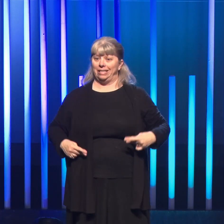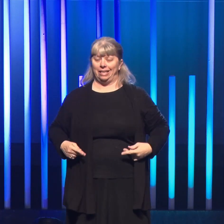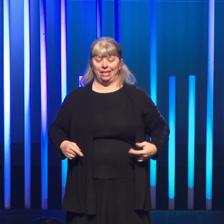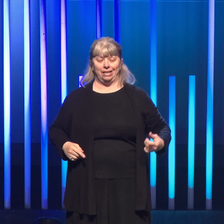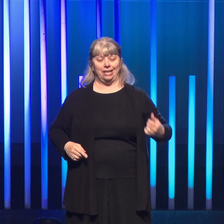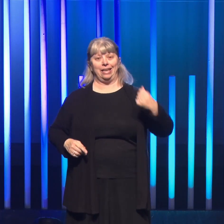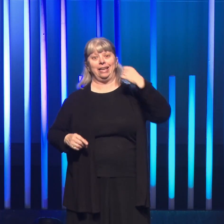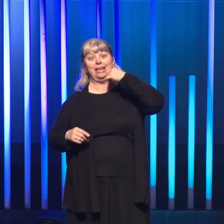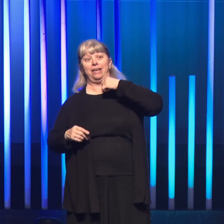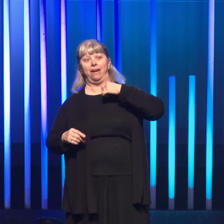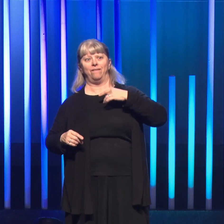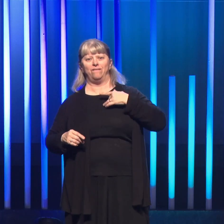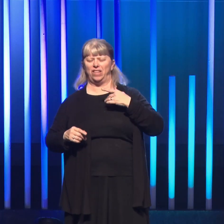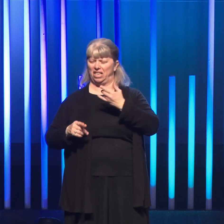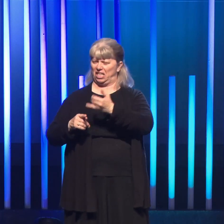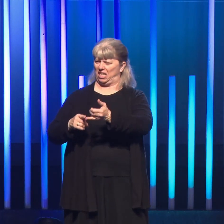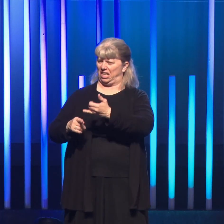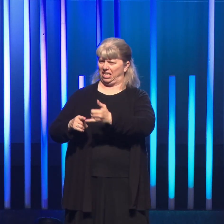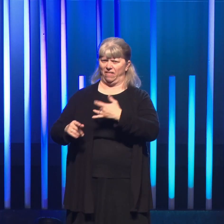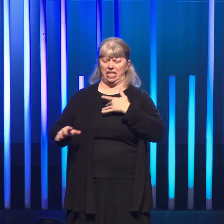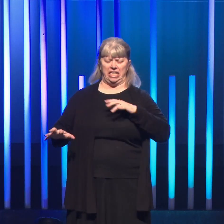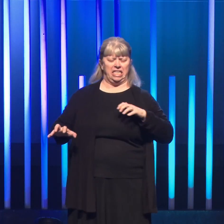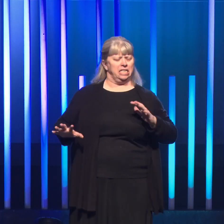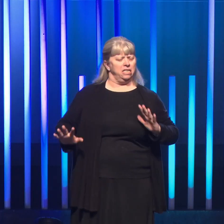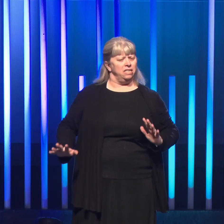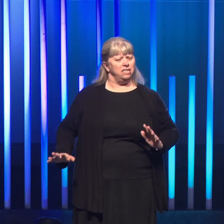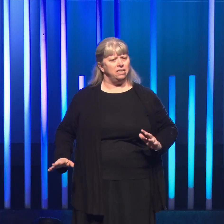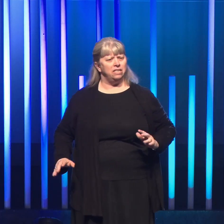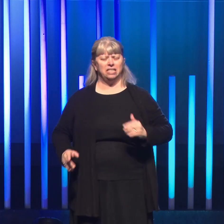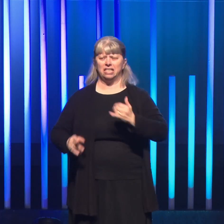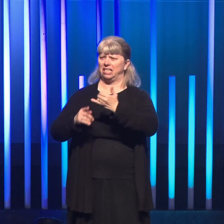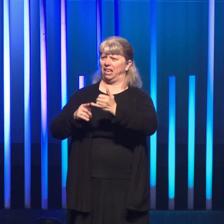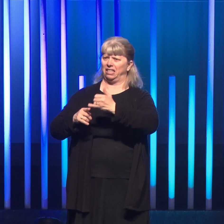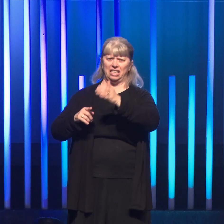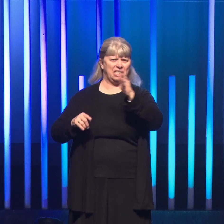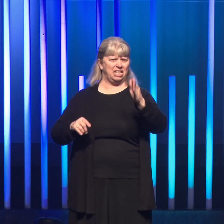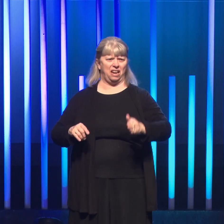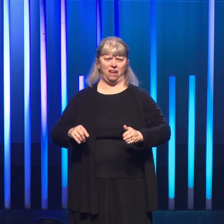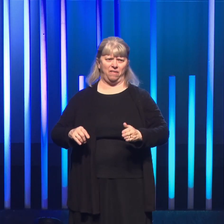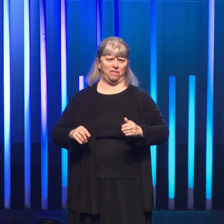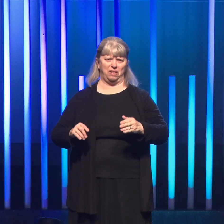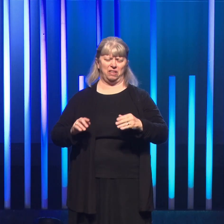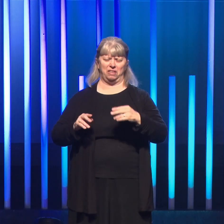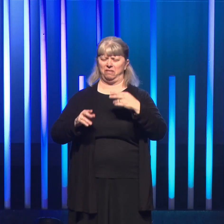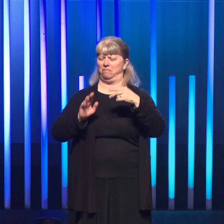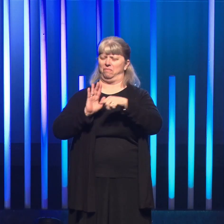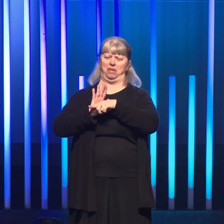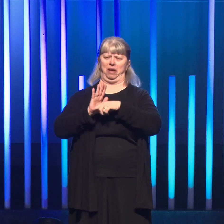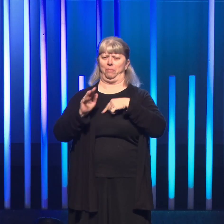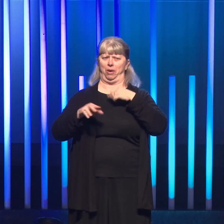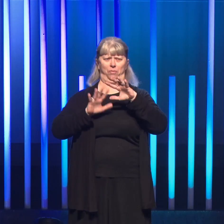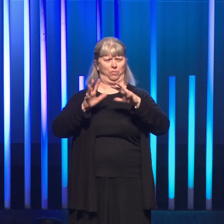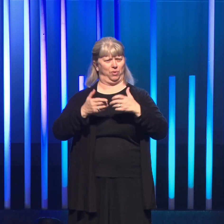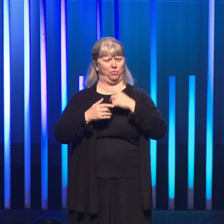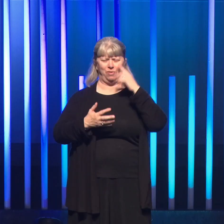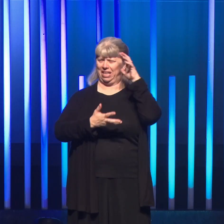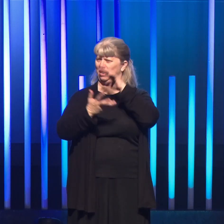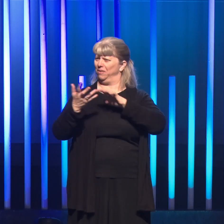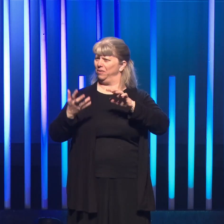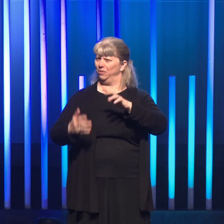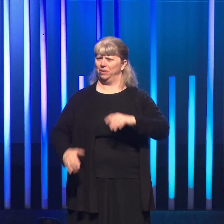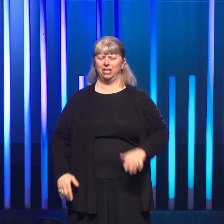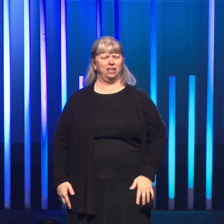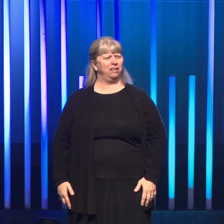when I heard cussing. It made me wince. Cussing has never been a taboo in my world, so this was very confusing to me.